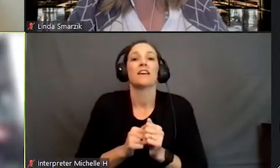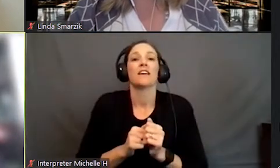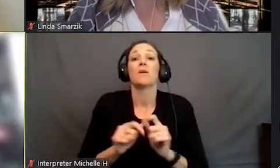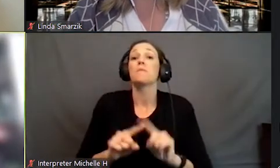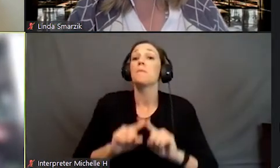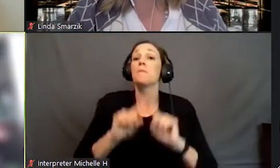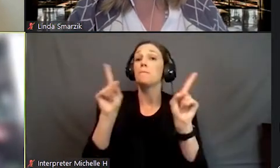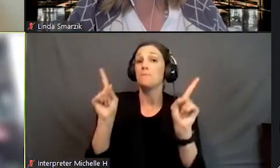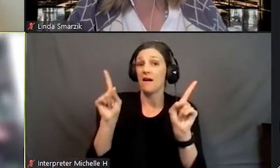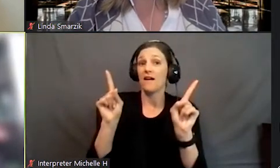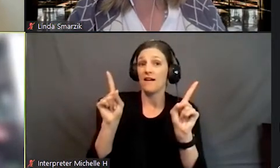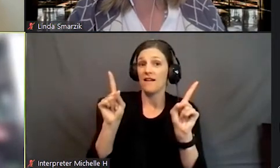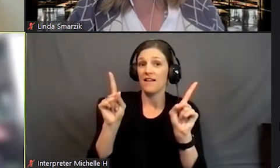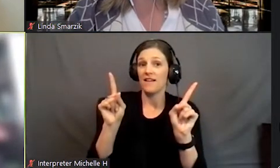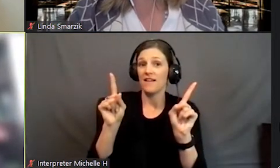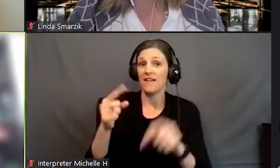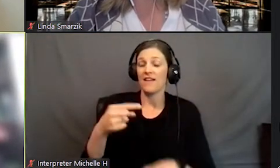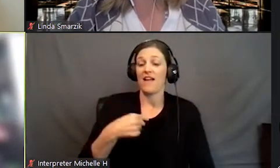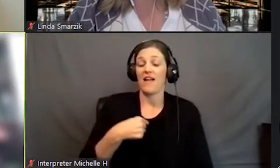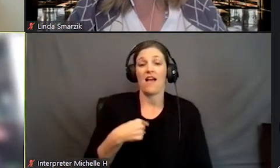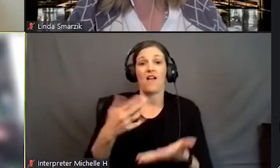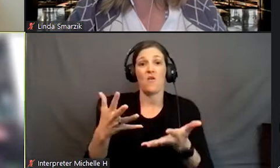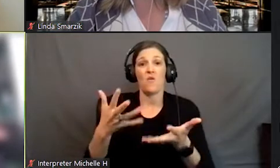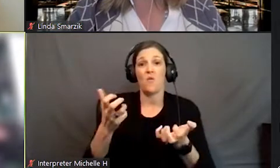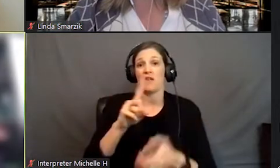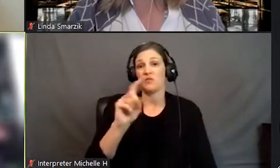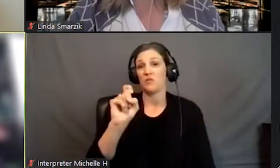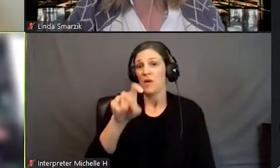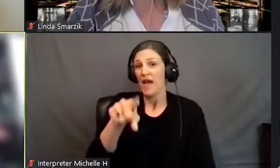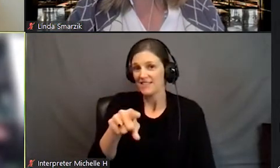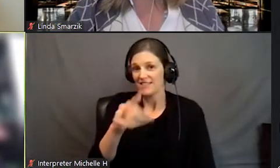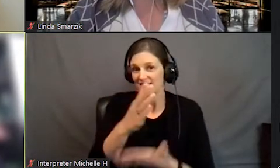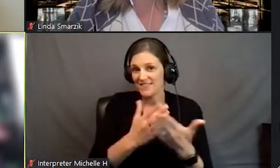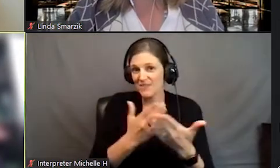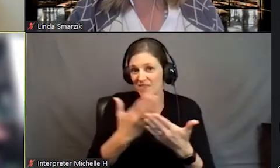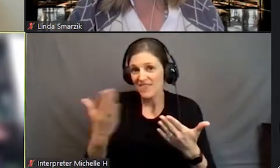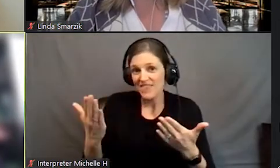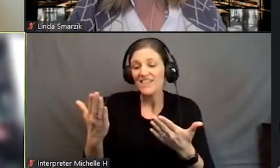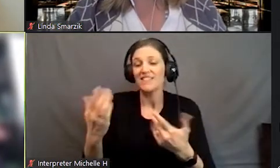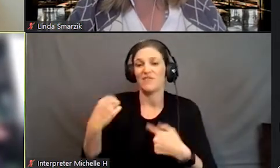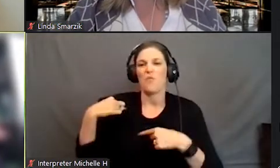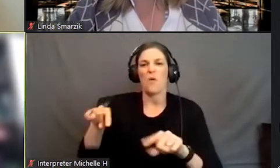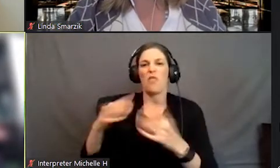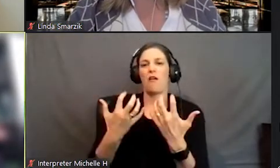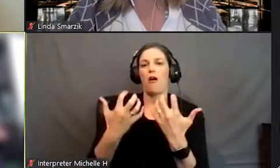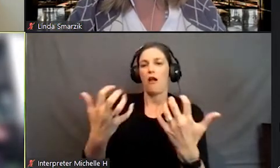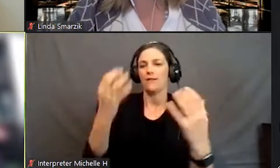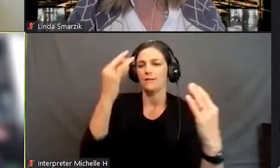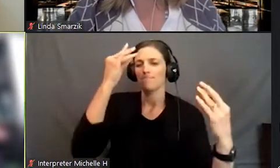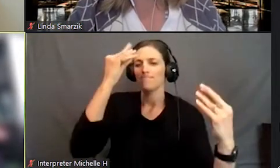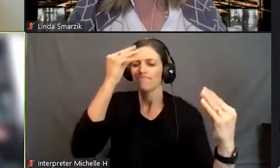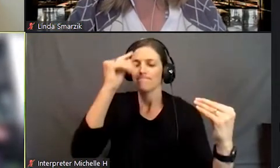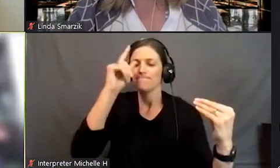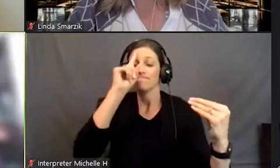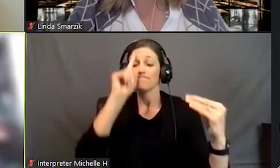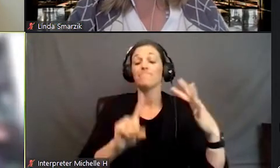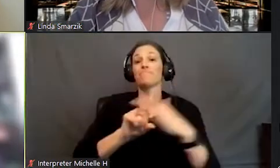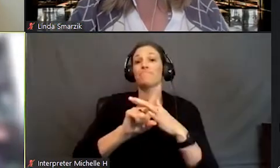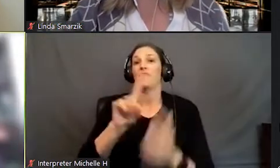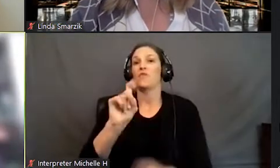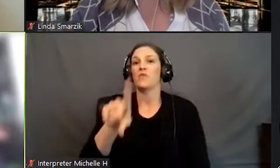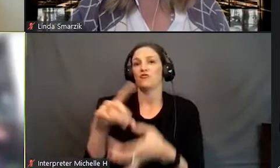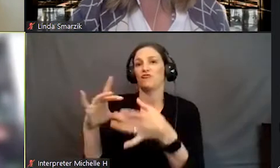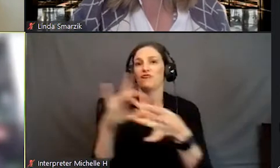However, I would like to ask some questions perhaps while our audience thinks of a question that they may have regarding